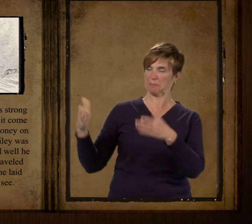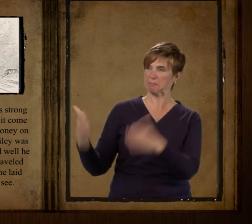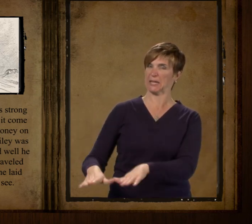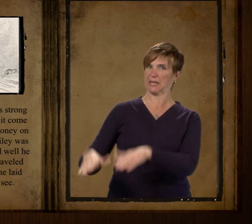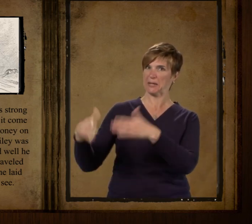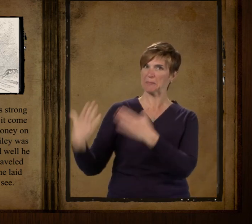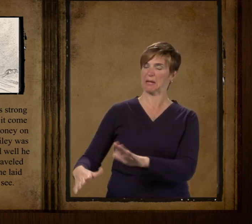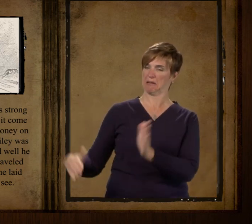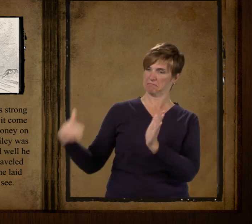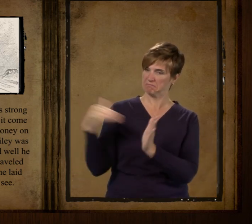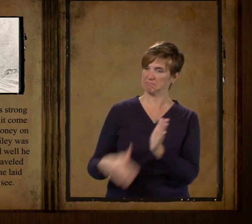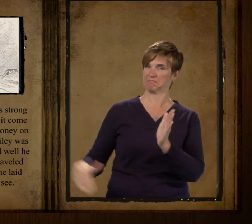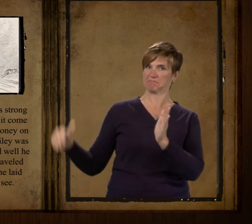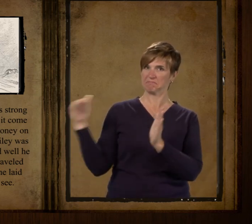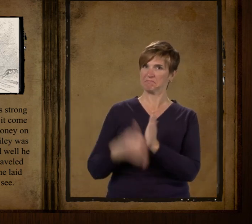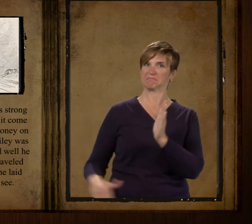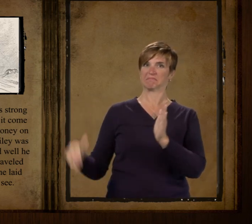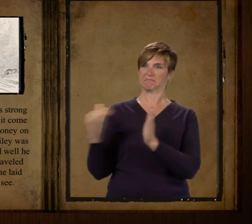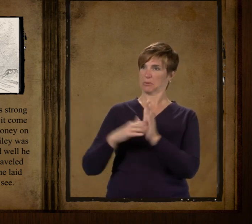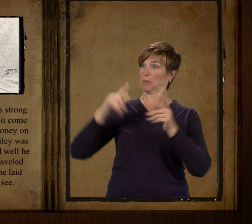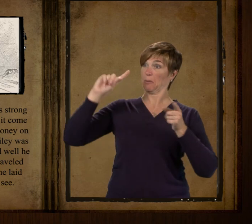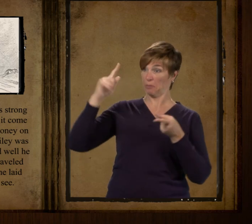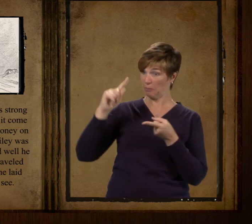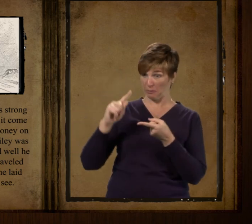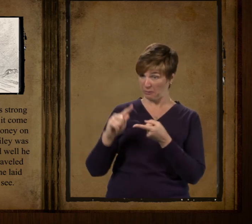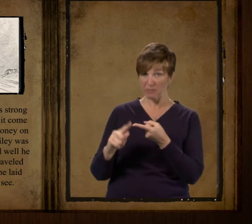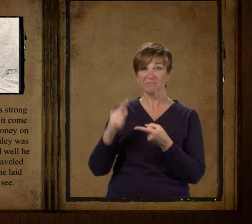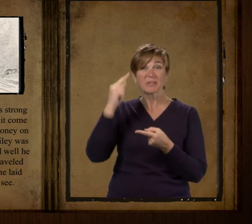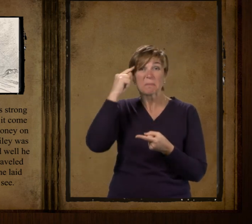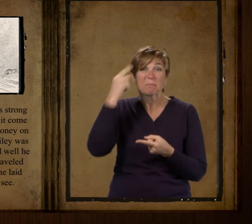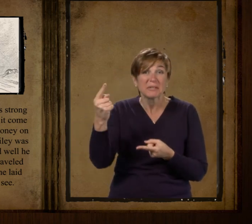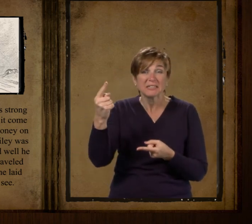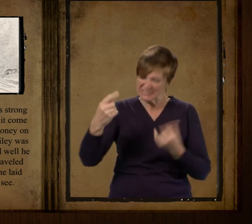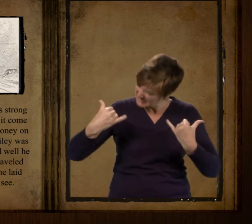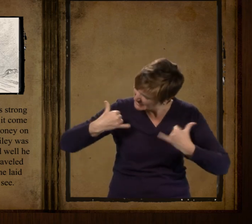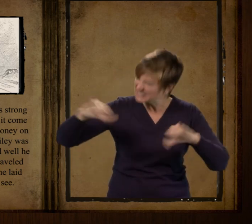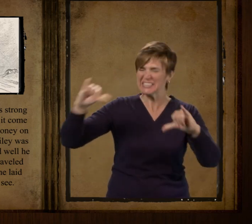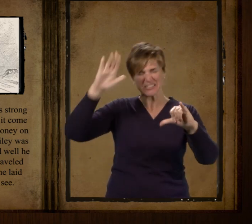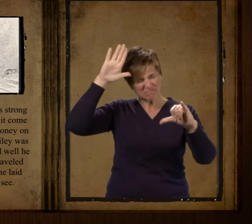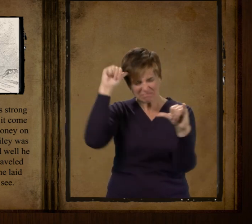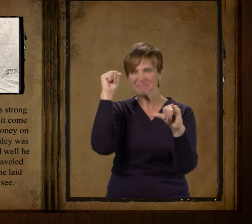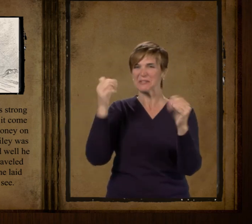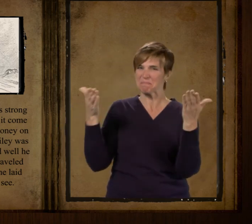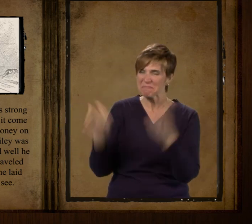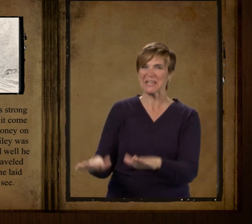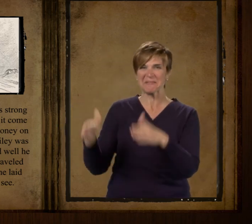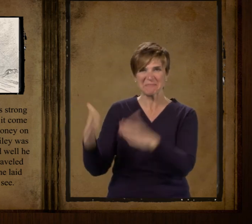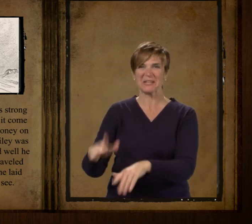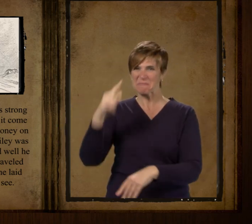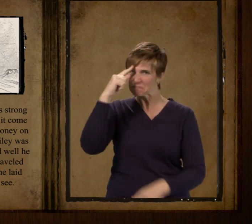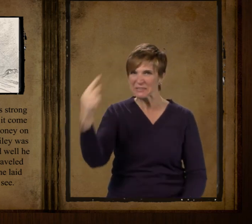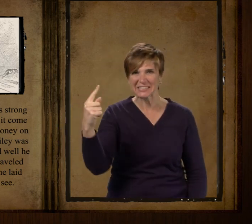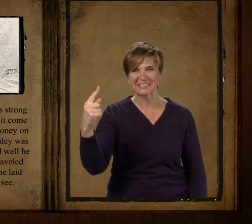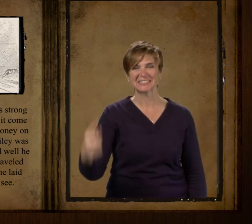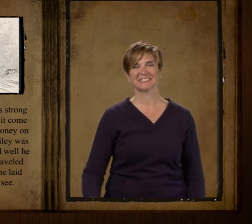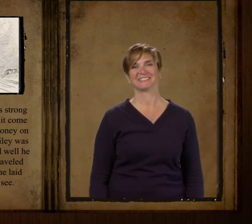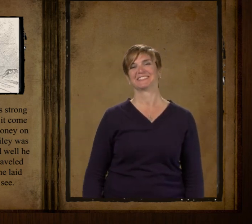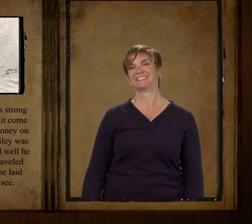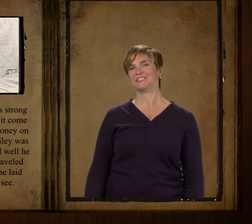Jumping on a dead level was his strong suit you understand and when it come to that Smiley would